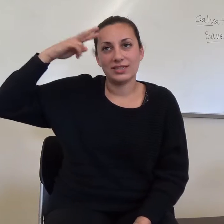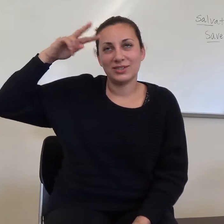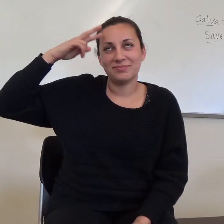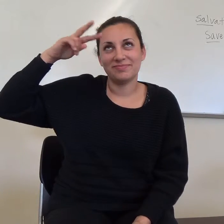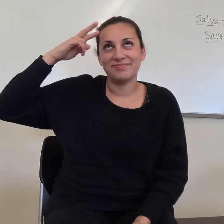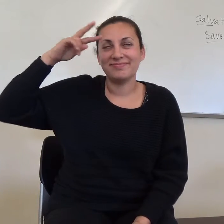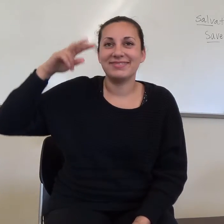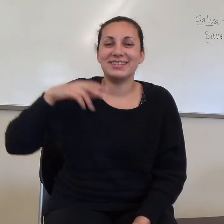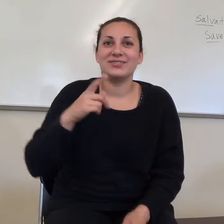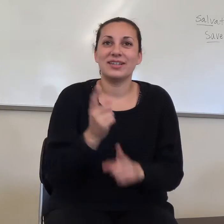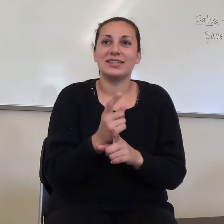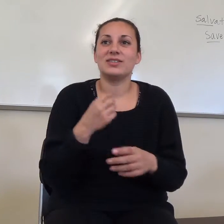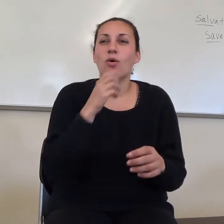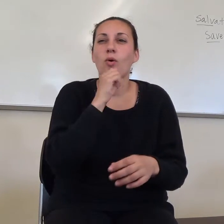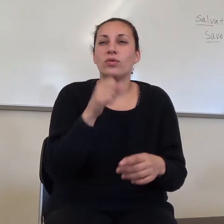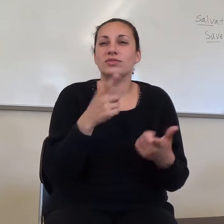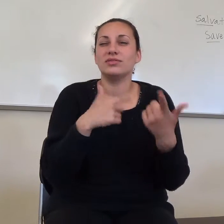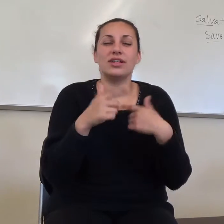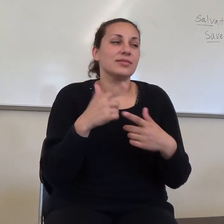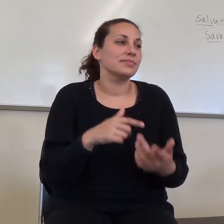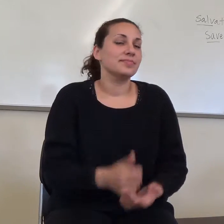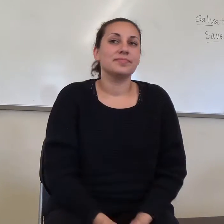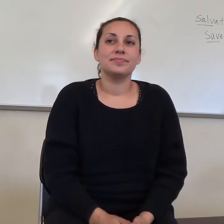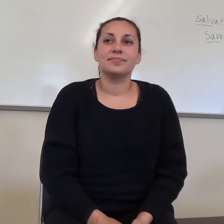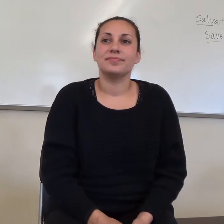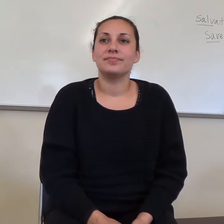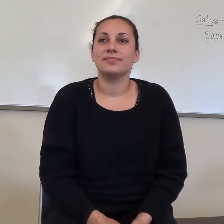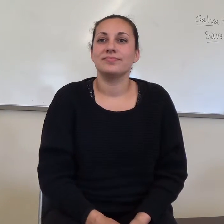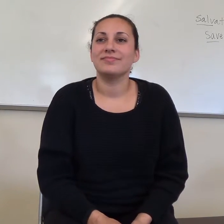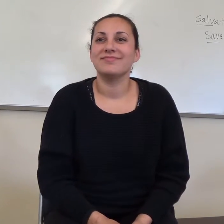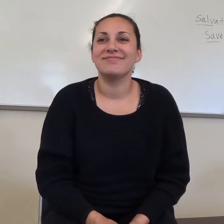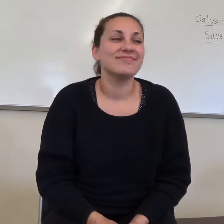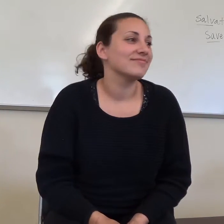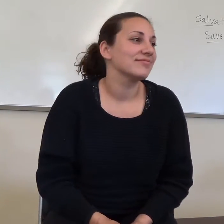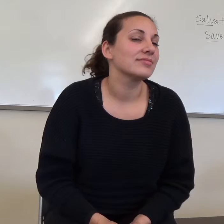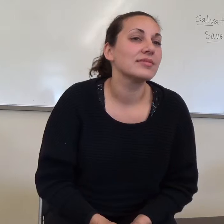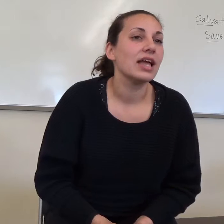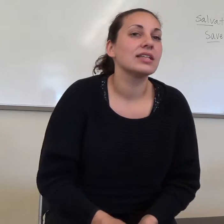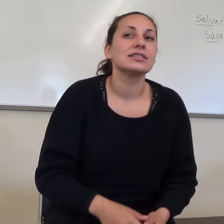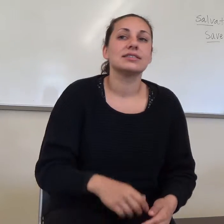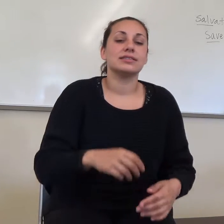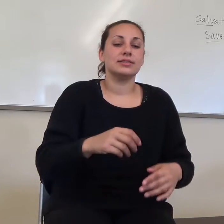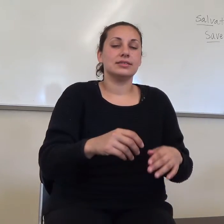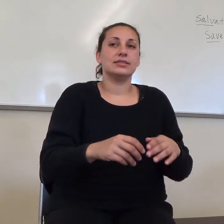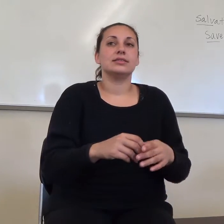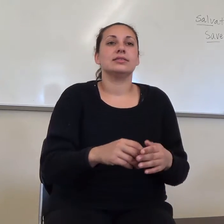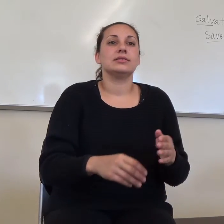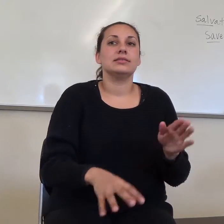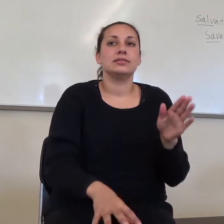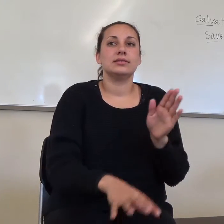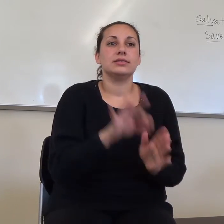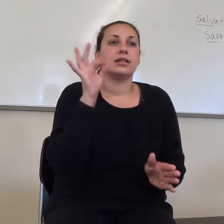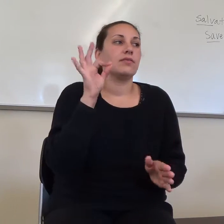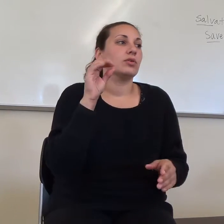are disappearing. This goes into the disappearing. But, so here's what's happening.